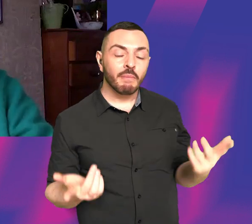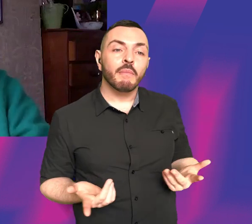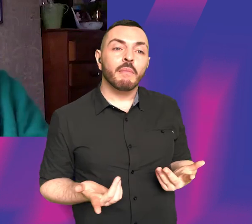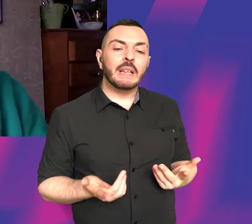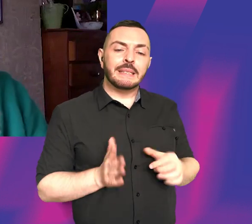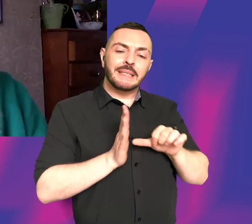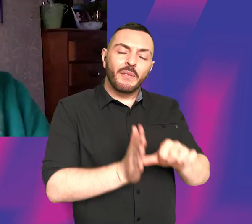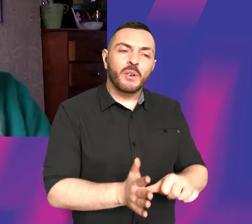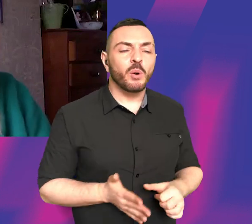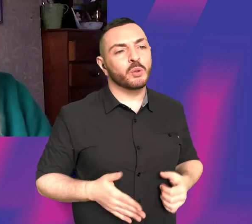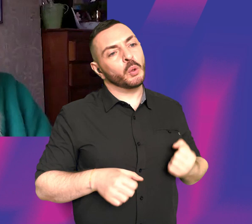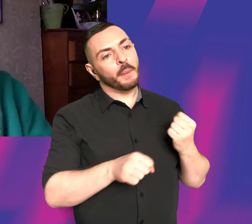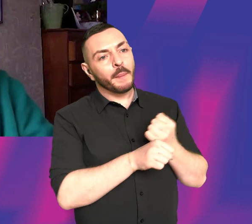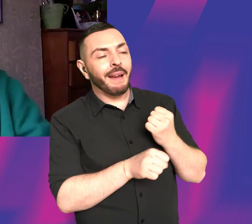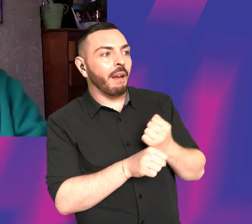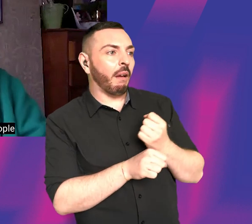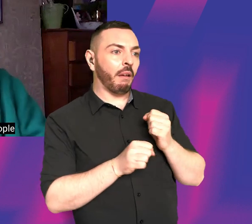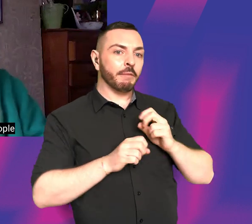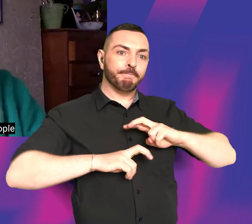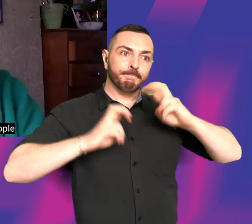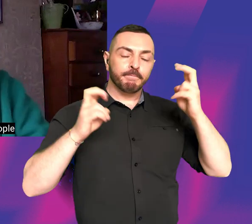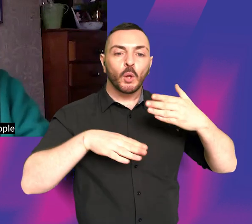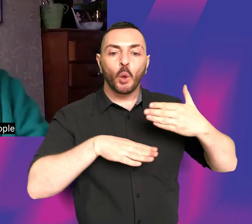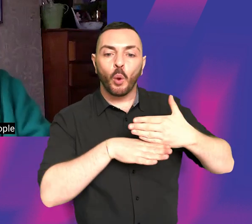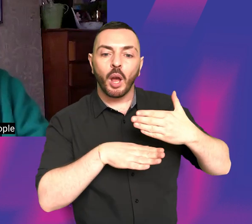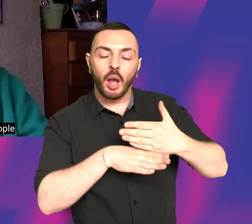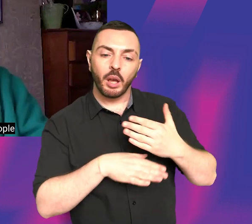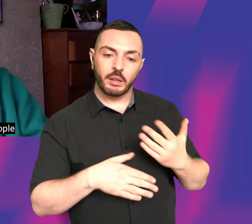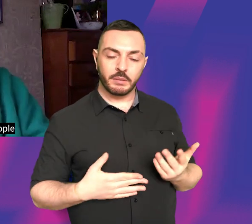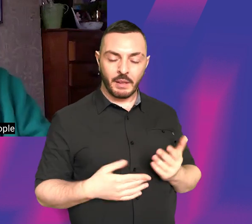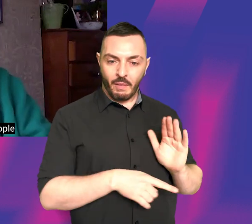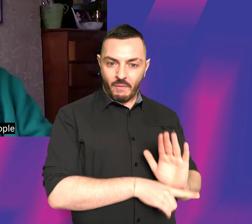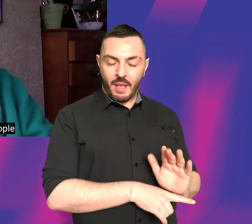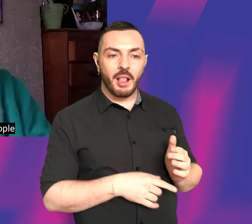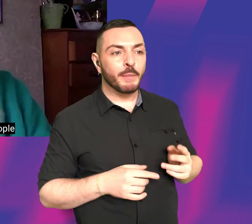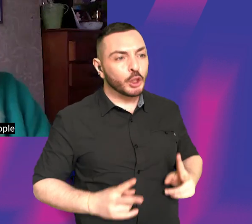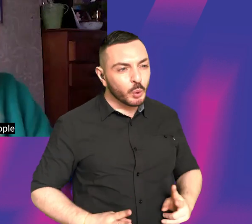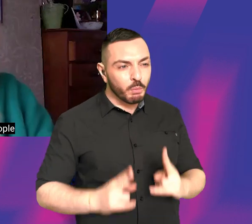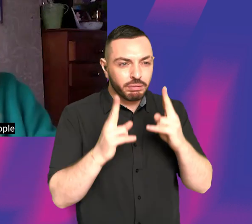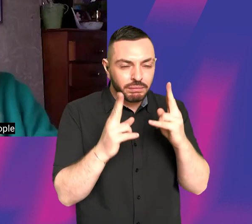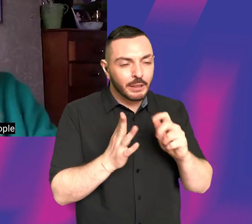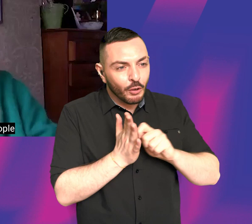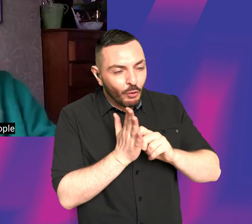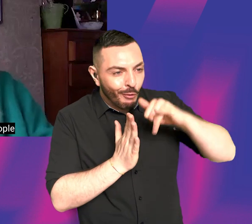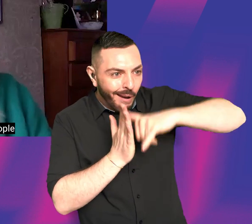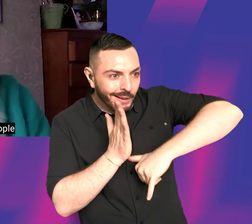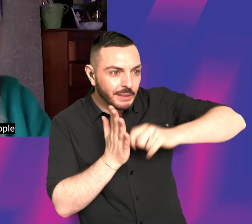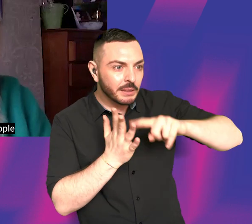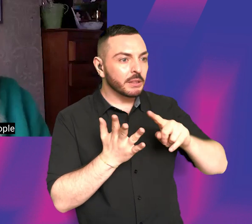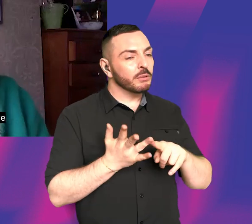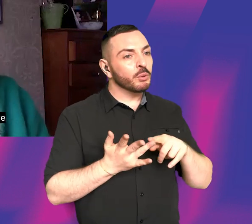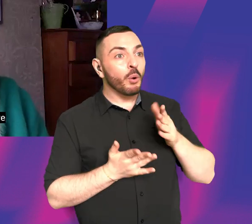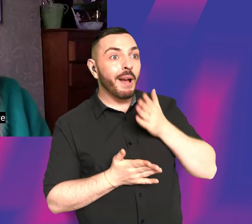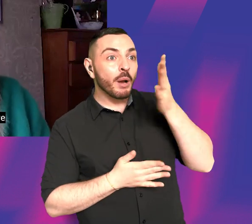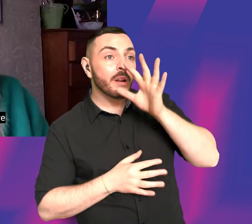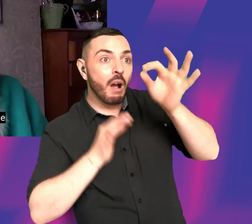to make work, it's so hard to write a screenplay, to make the time to do it, to cut it to, you know, have the balls to go out and ask